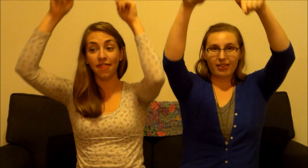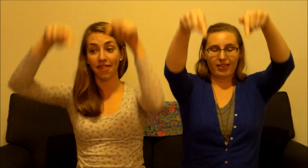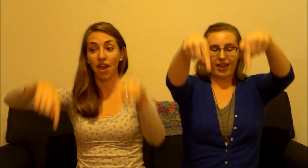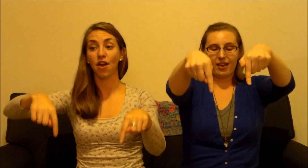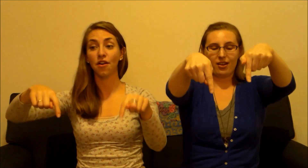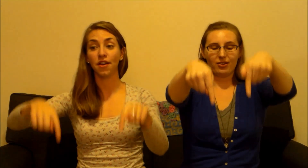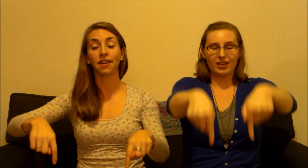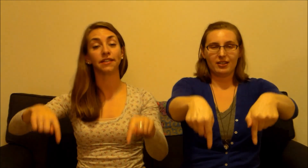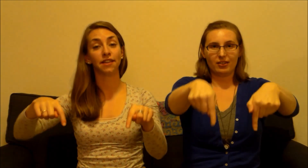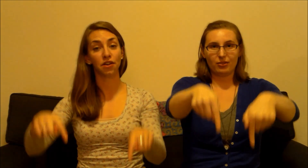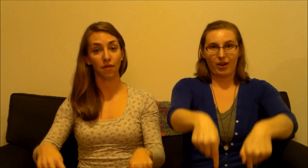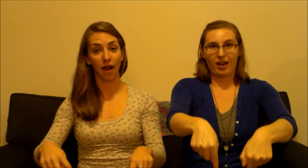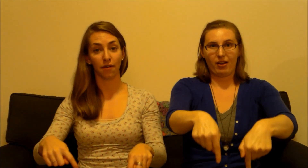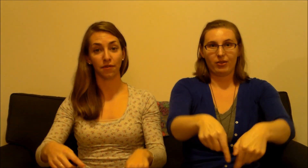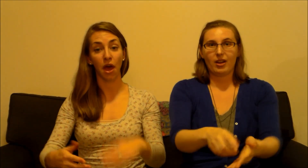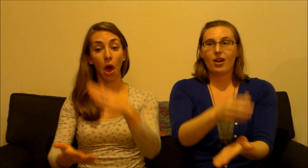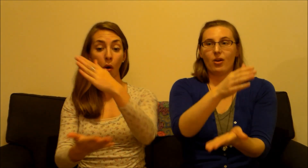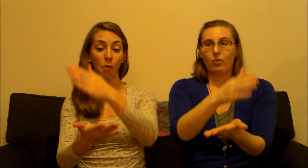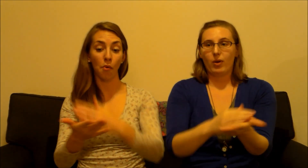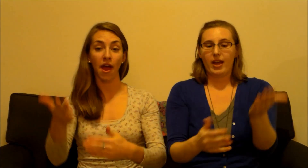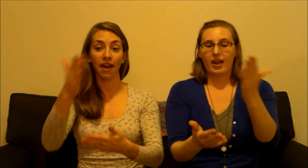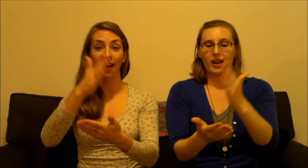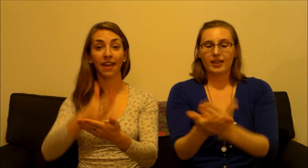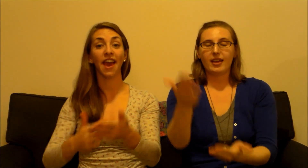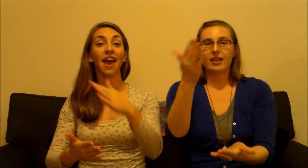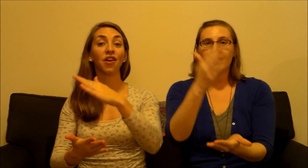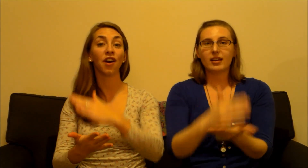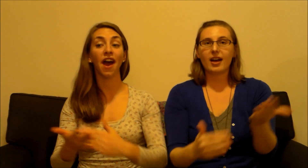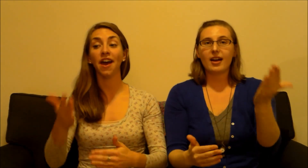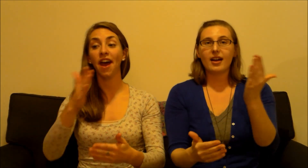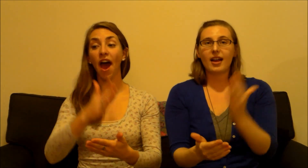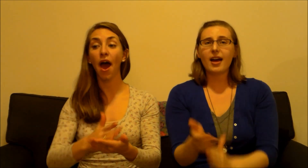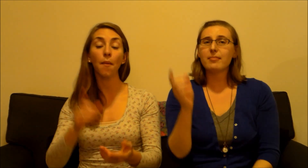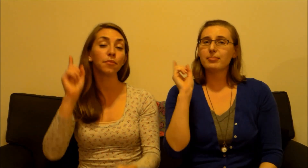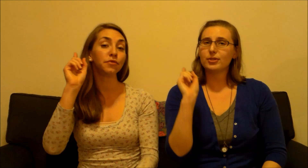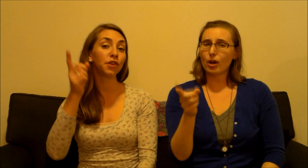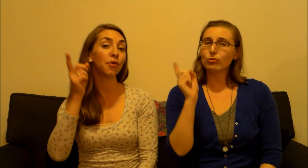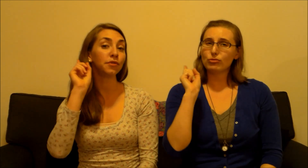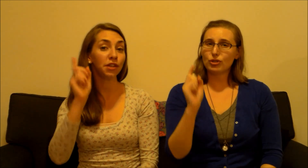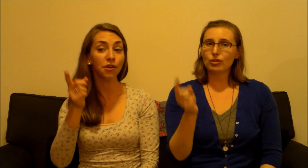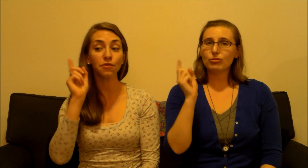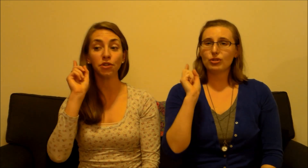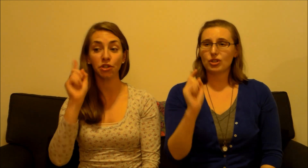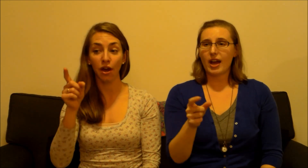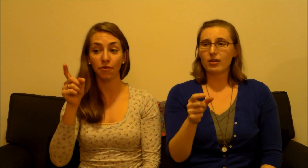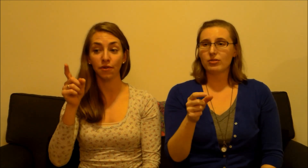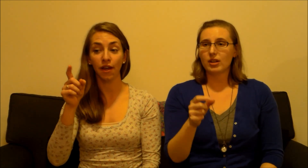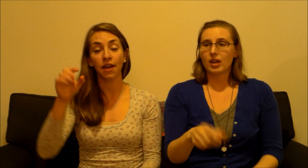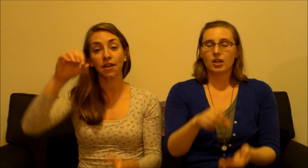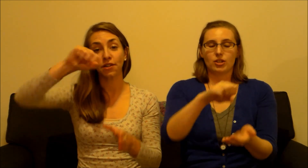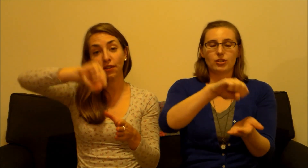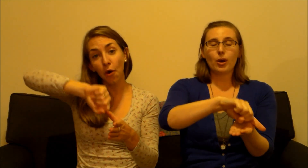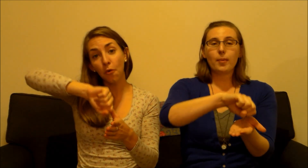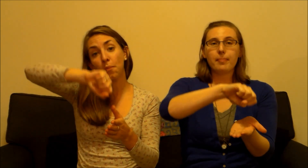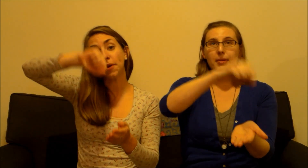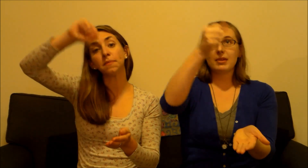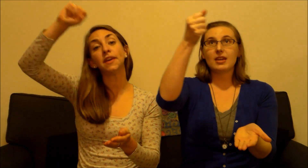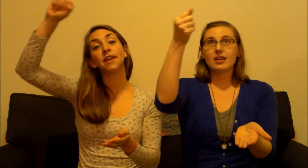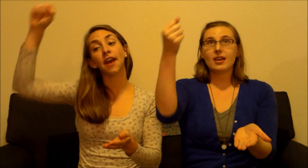there is the ground when I get all cut up don't you shout just open me